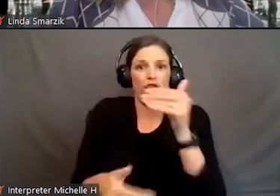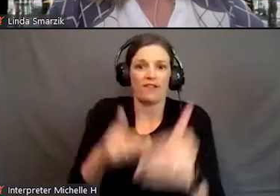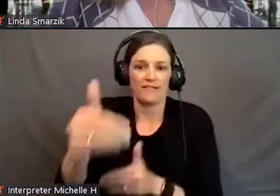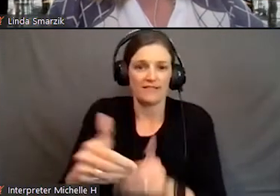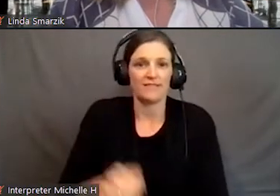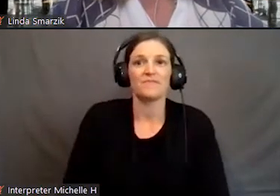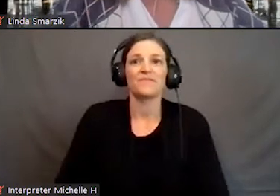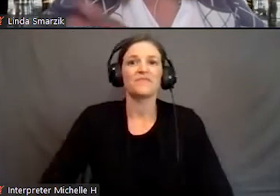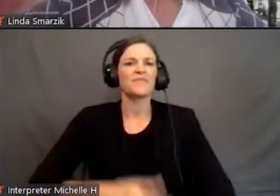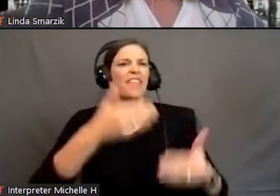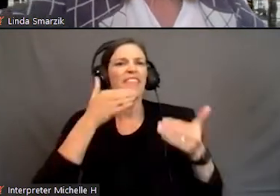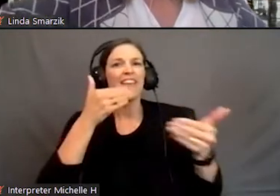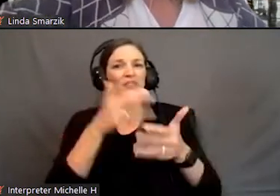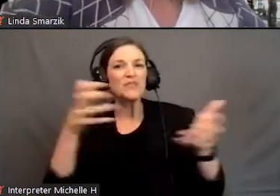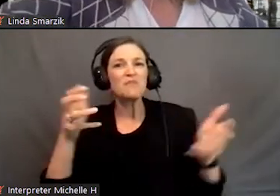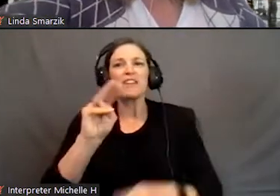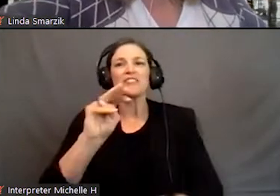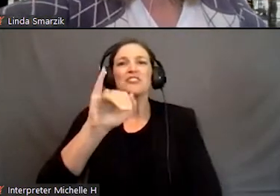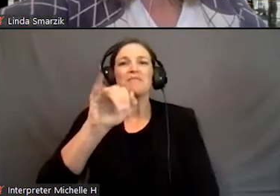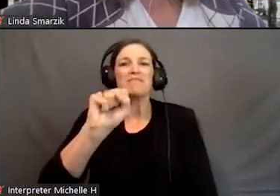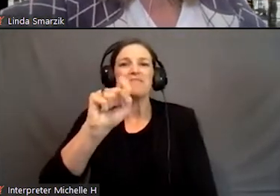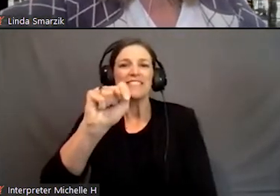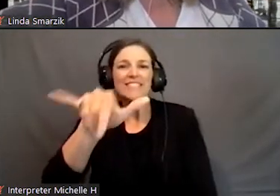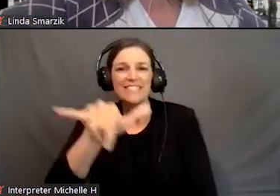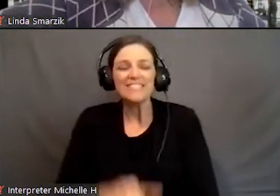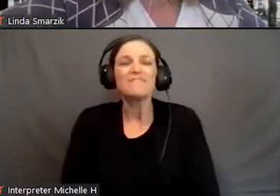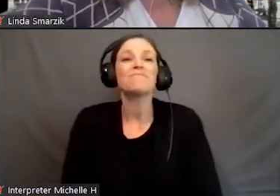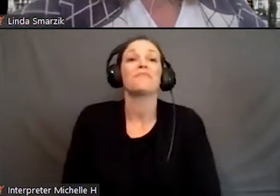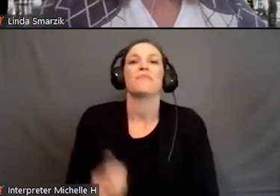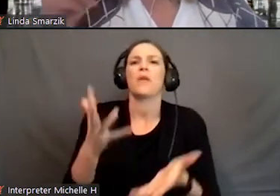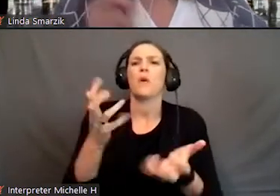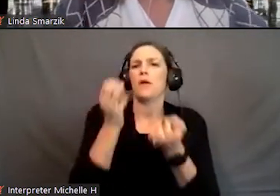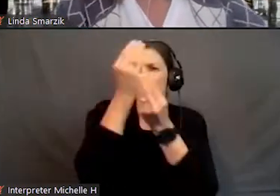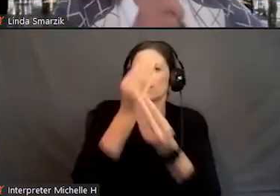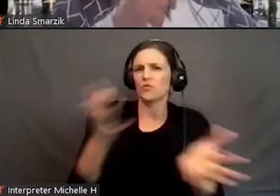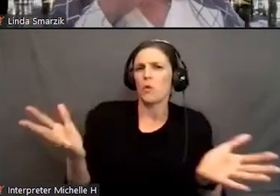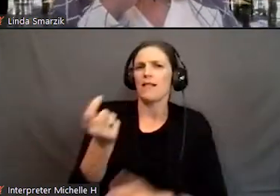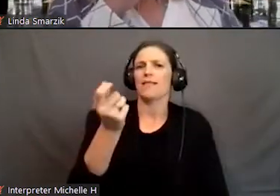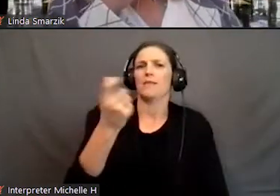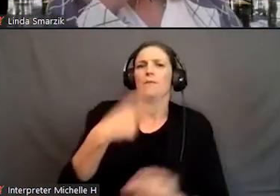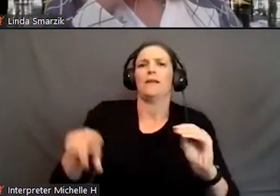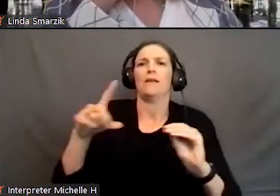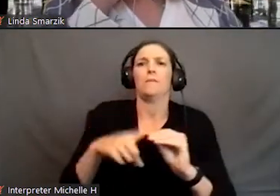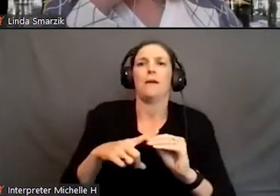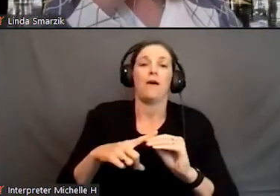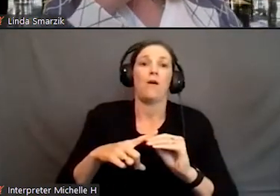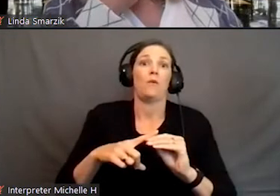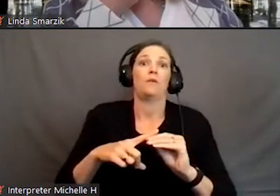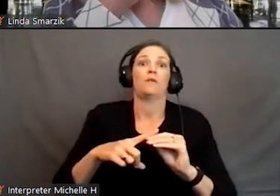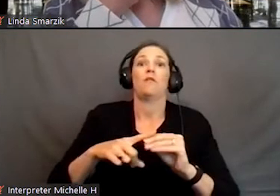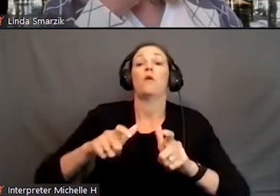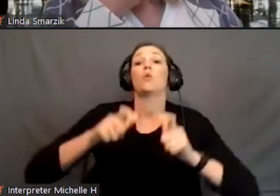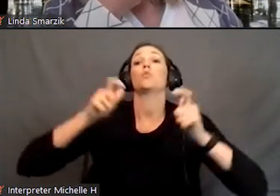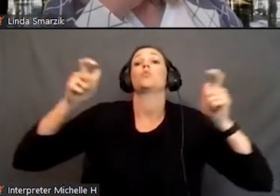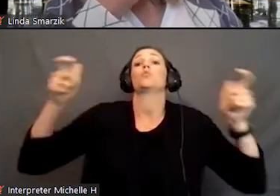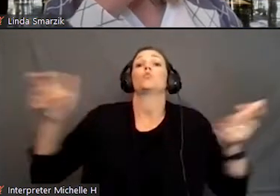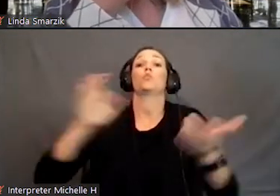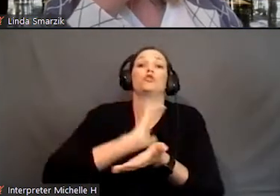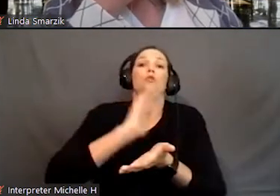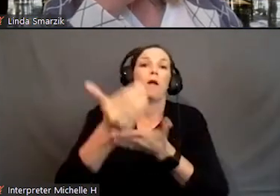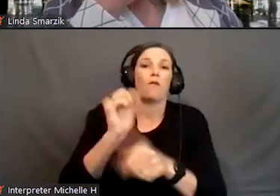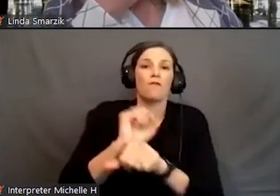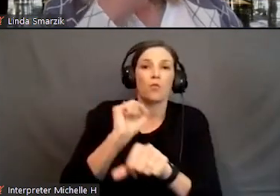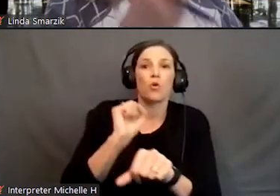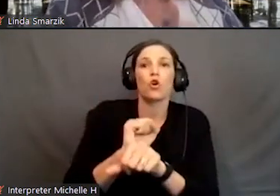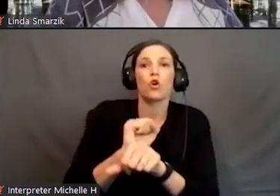Thanks so much, Misty. I wanted to let you all know a little bit about the vast amount of work that our incredible topic